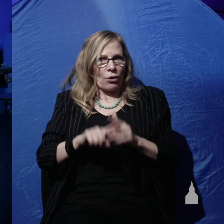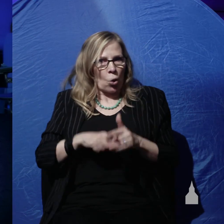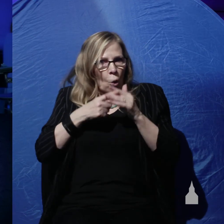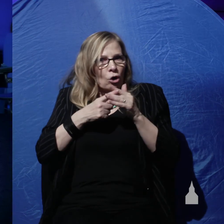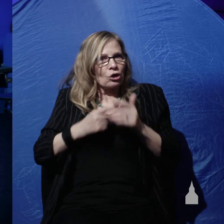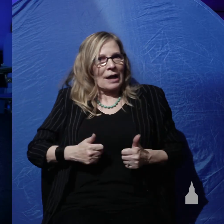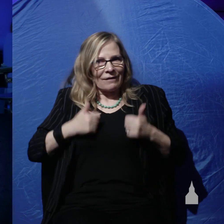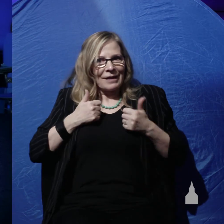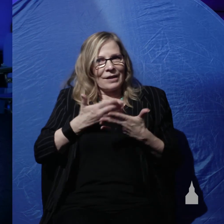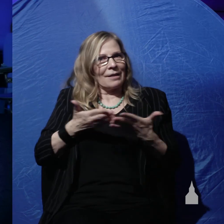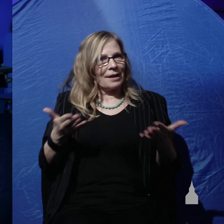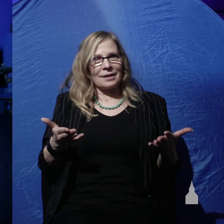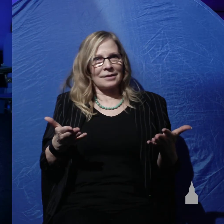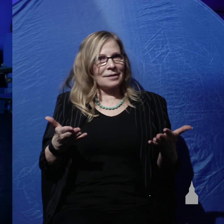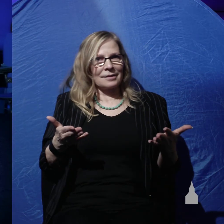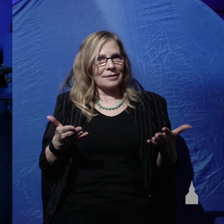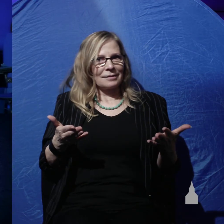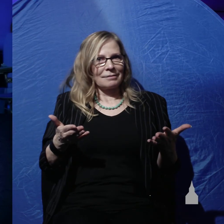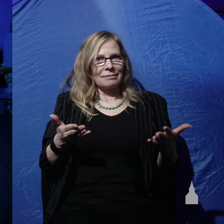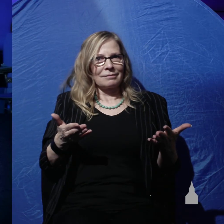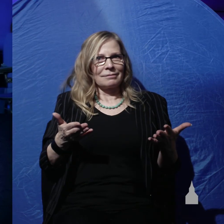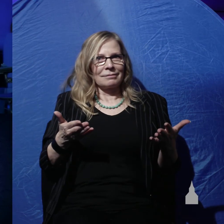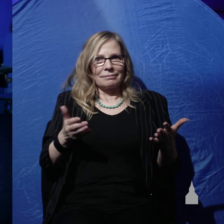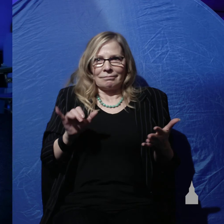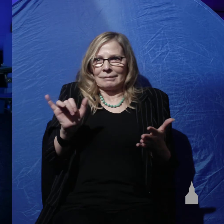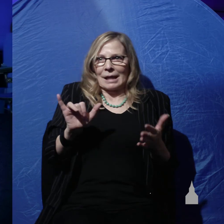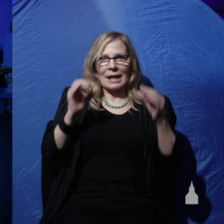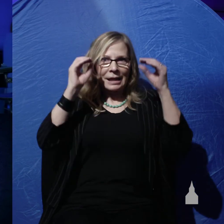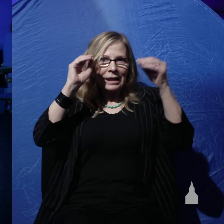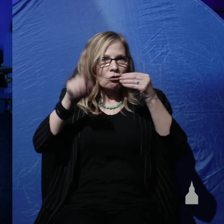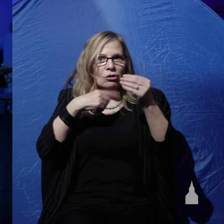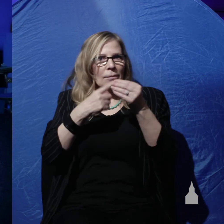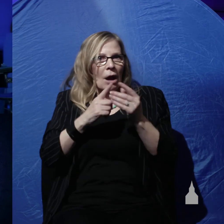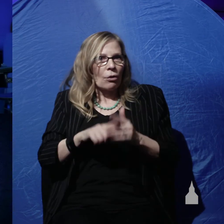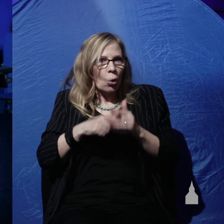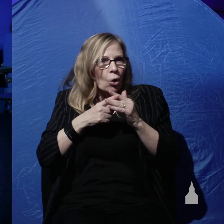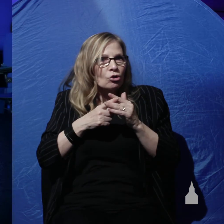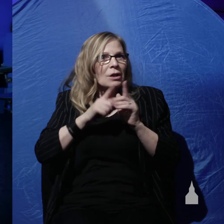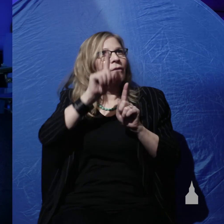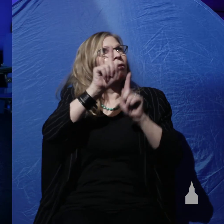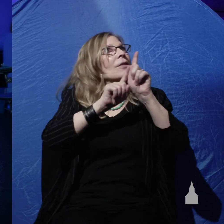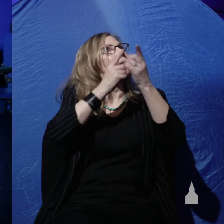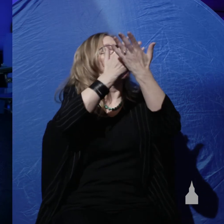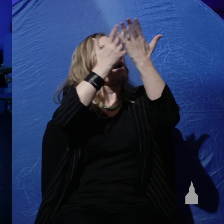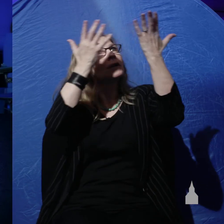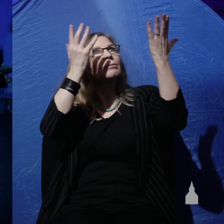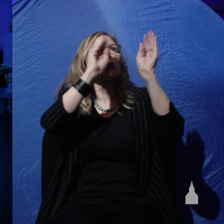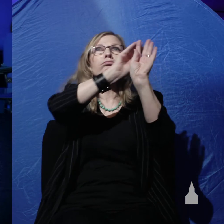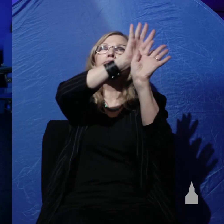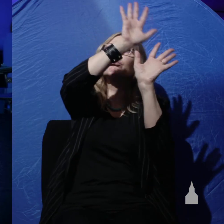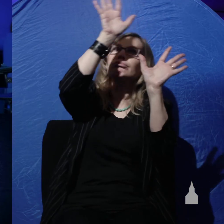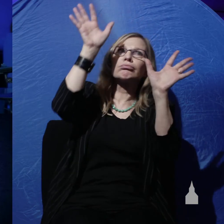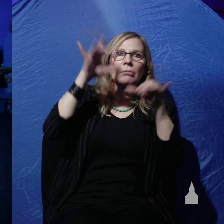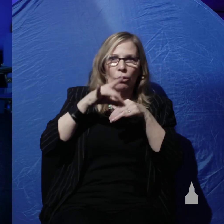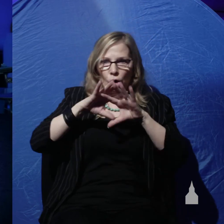same way it clearly teaches about the origin of the earth and the cosmos it's all a matter of biblical authority